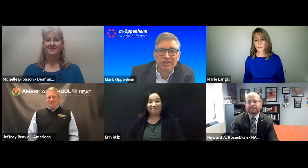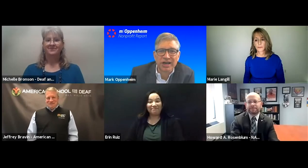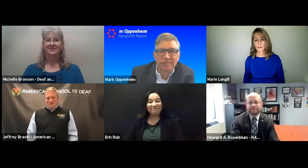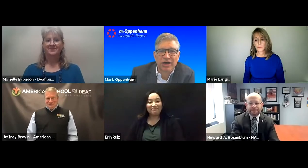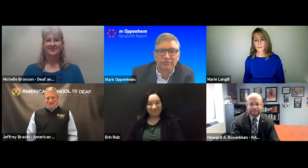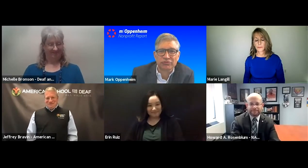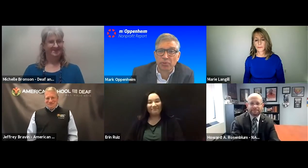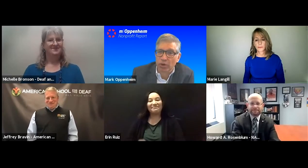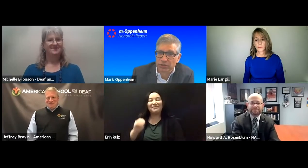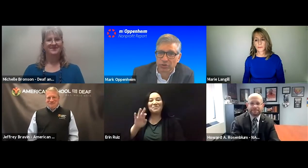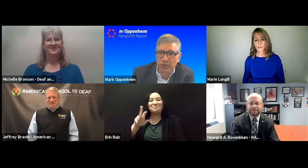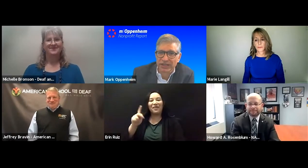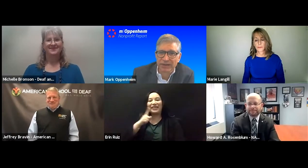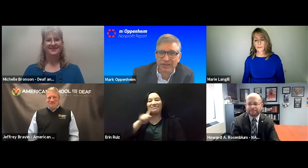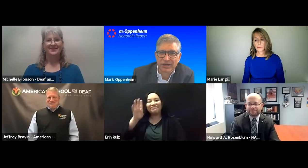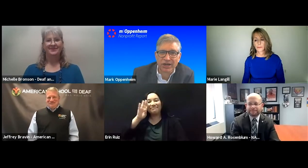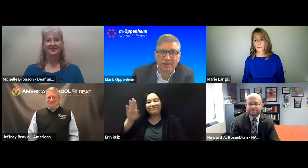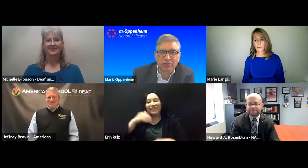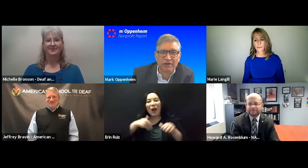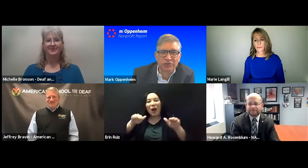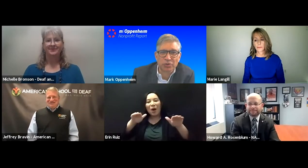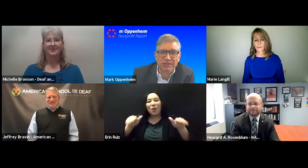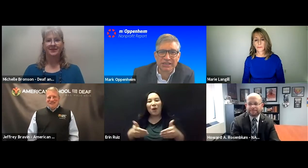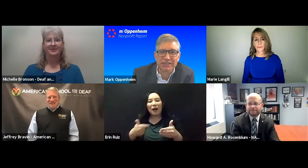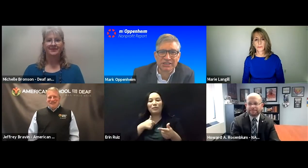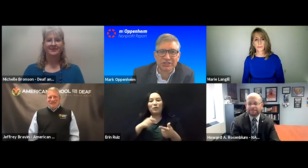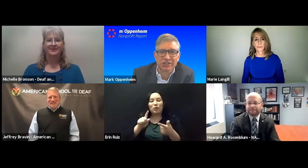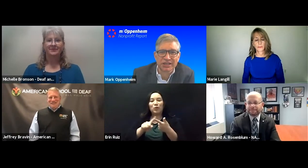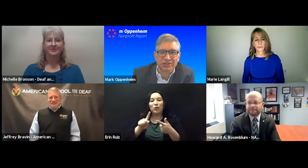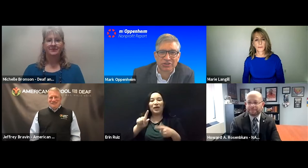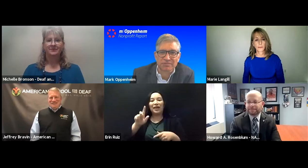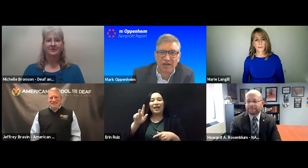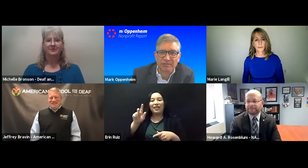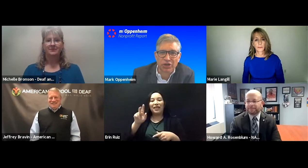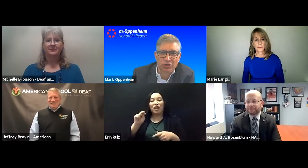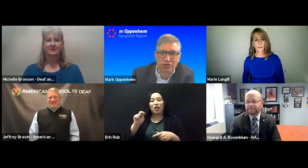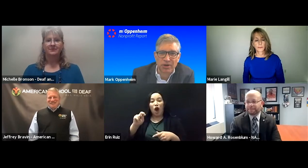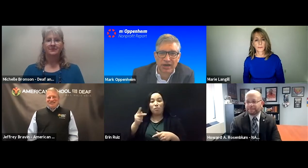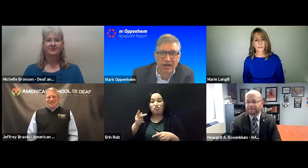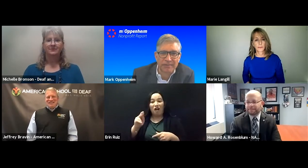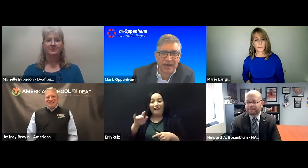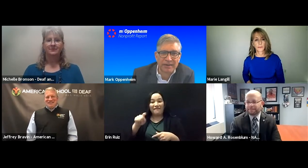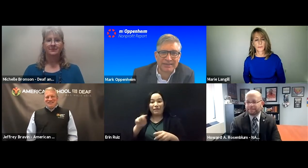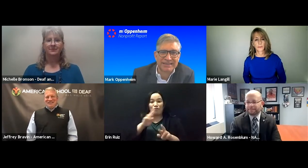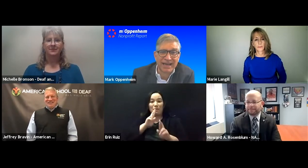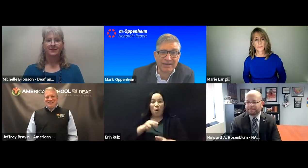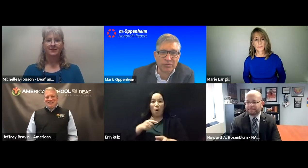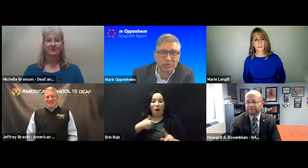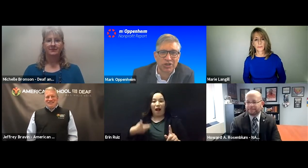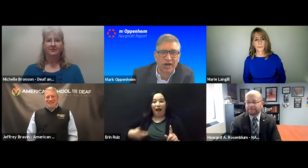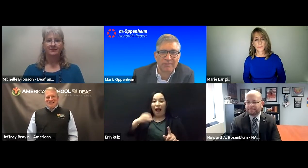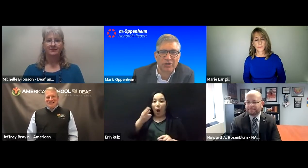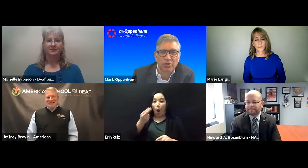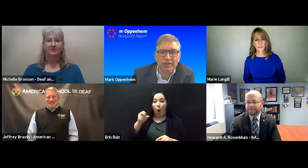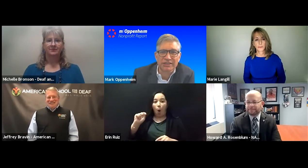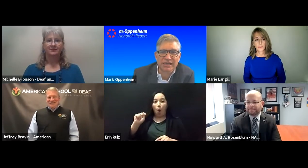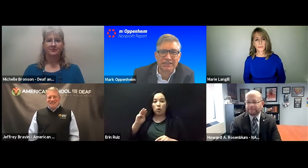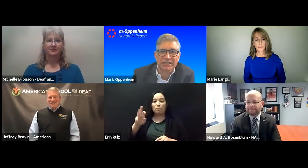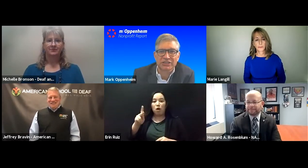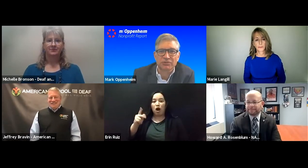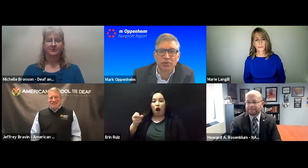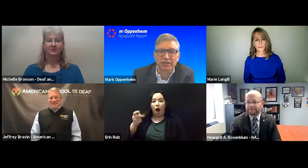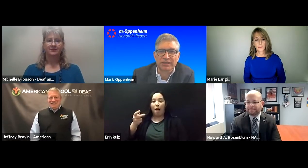Welcome to the Nonprofit Report, your weekly update on nonprofit organizations, issues and leaders. I'm your host, Mark Oppenheim, and today we will talk about